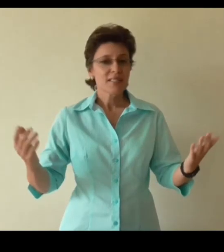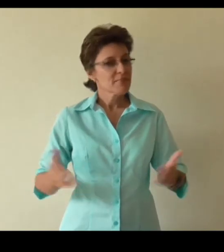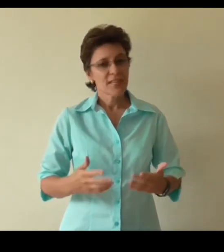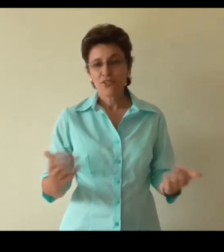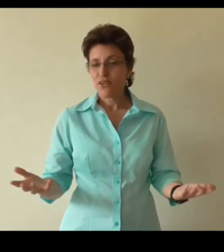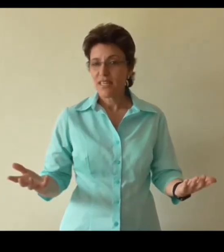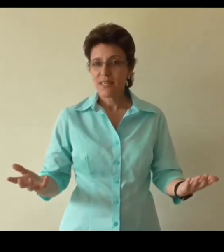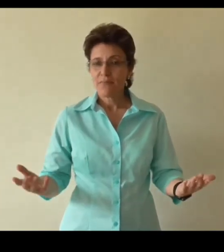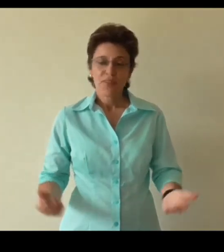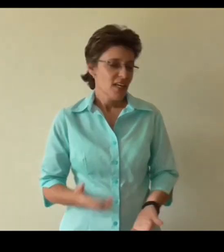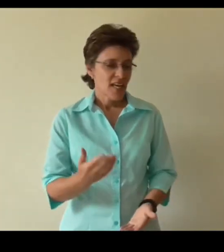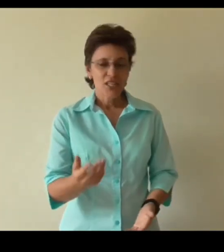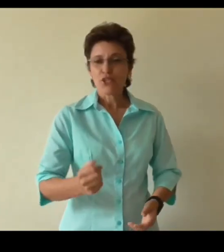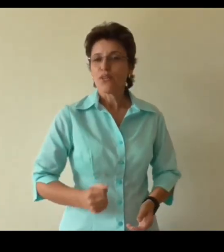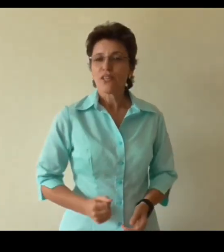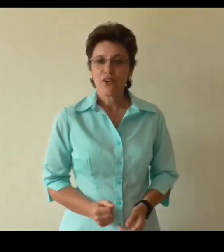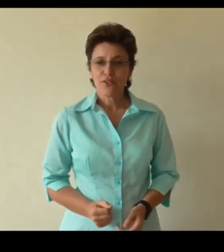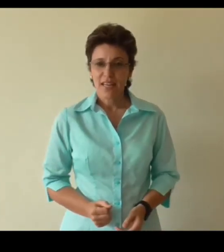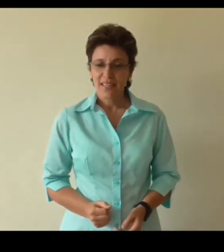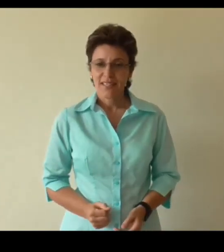get ready and enjoy the long relax